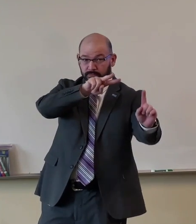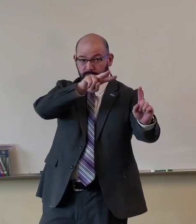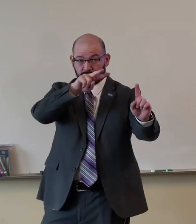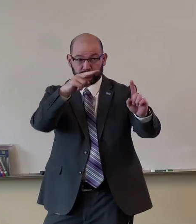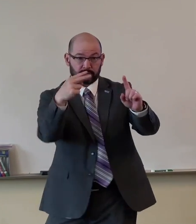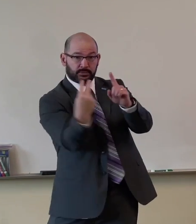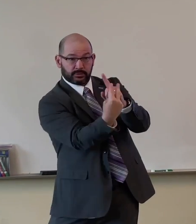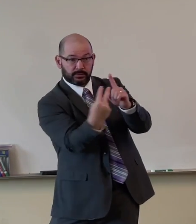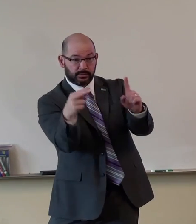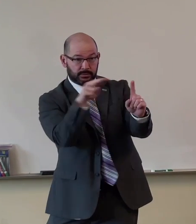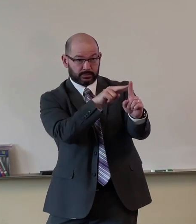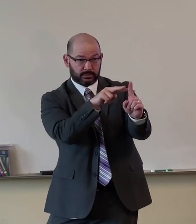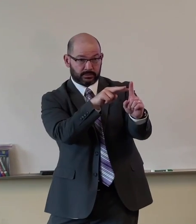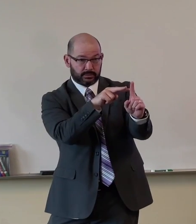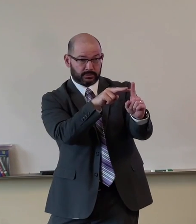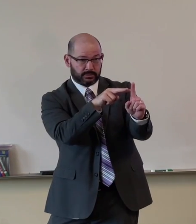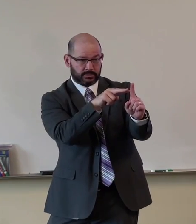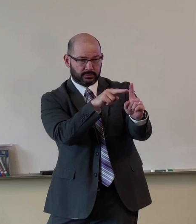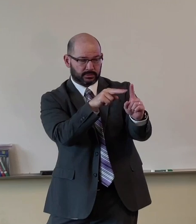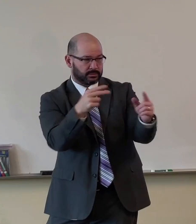Your perspective. Your view of life.